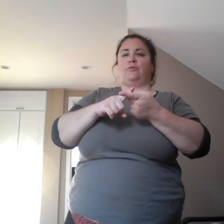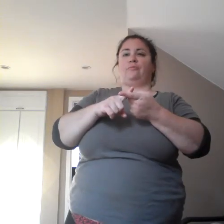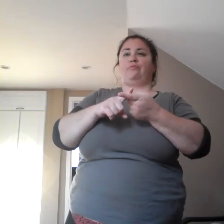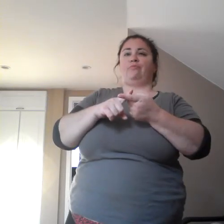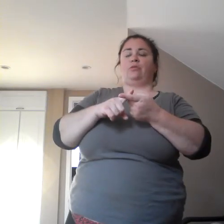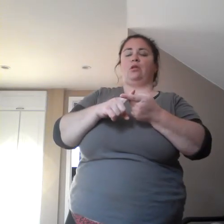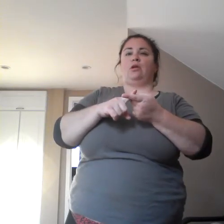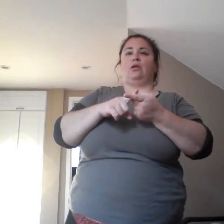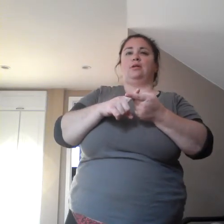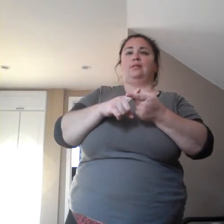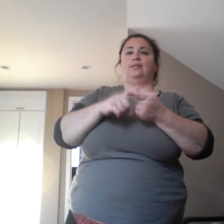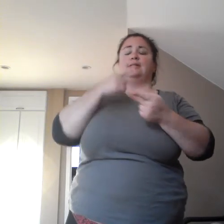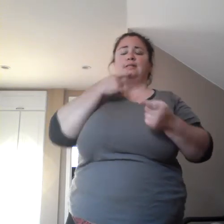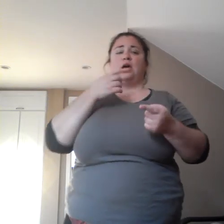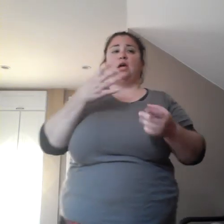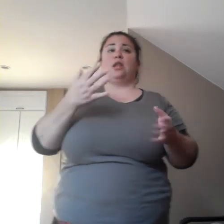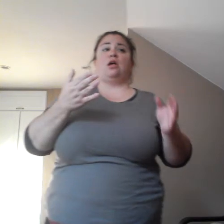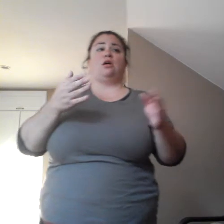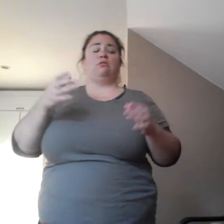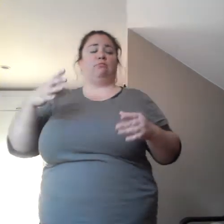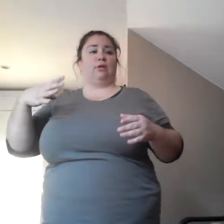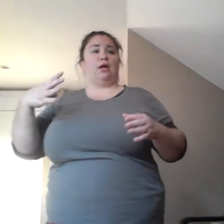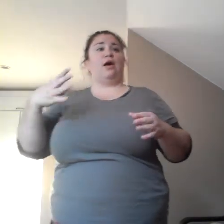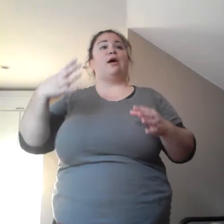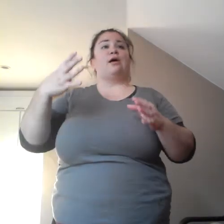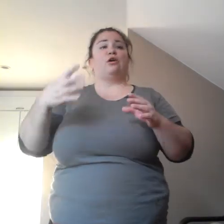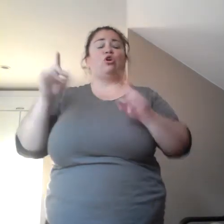property anymore. He didn't have his guest with him, or his resident.